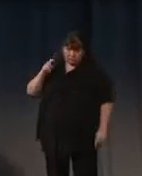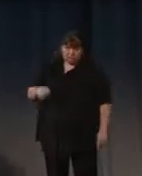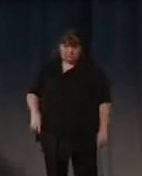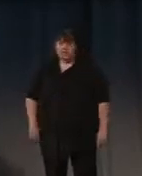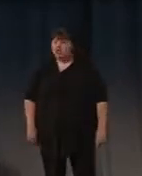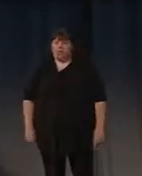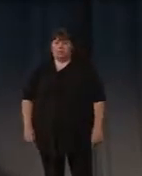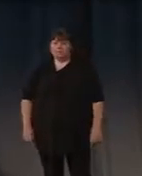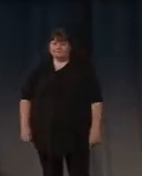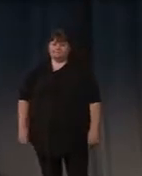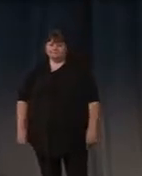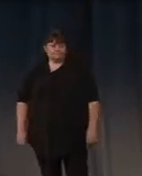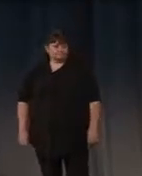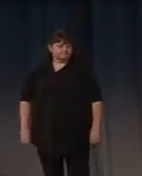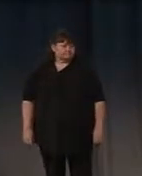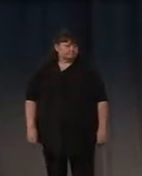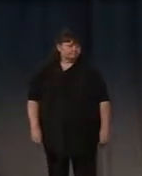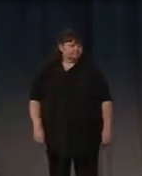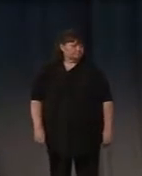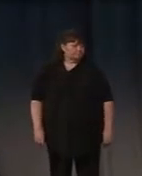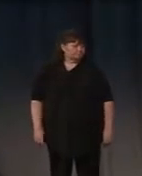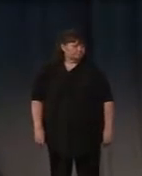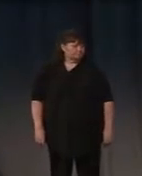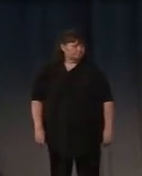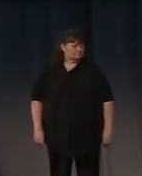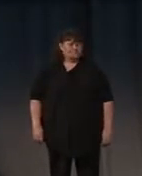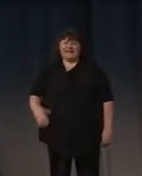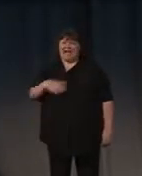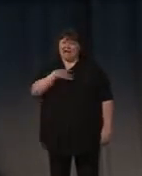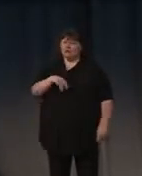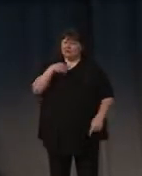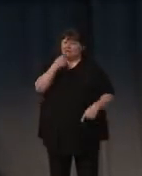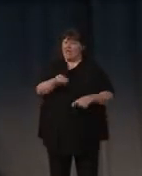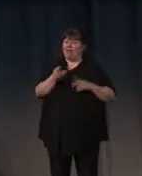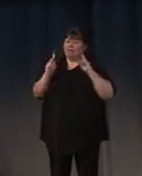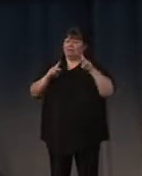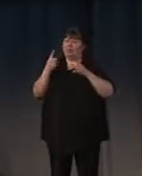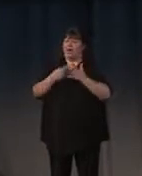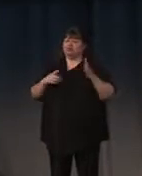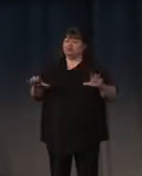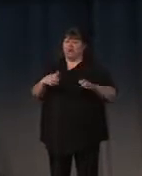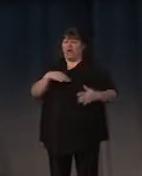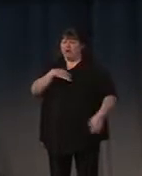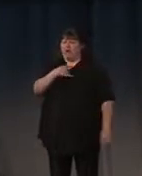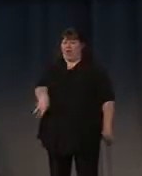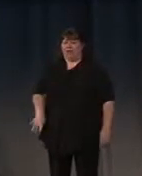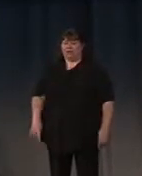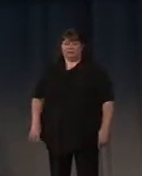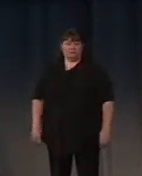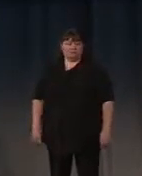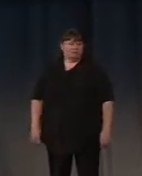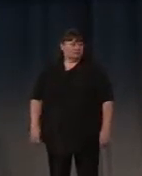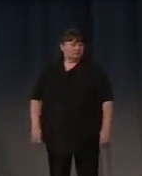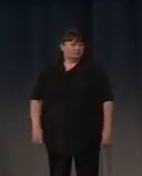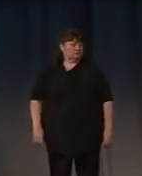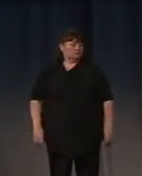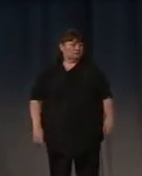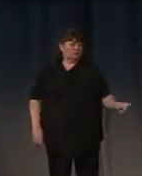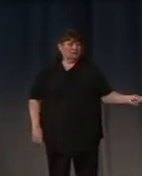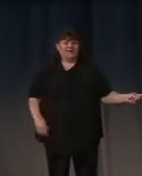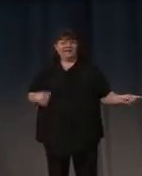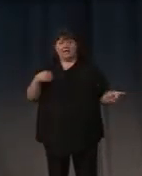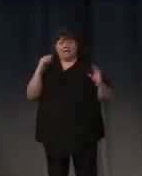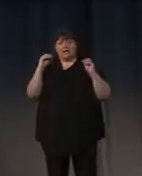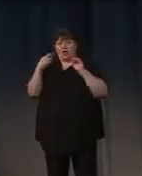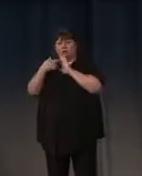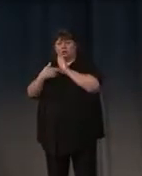No. No, think he actually... No, and I don't like really to tell people what to do. I think he prefers to not give rules, although